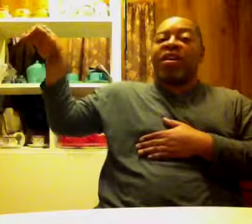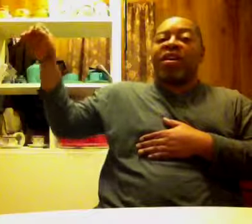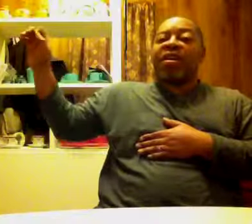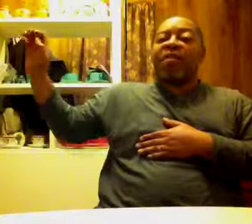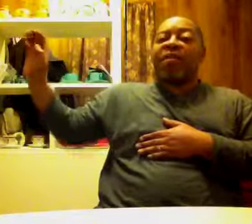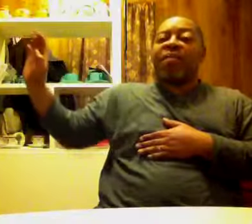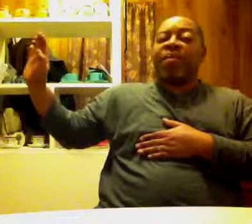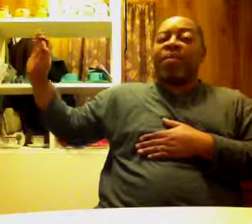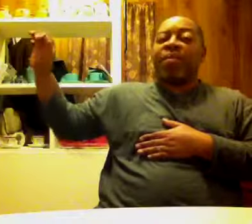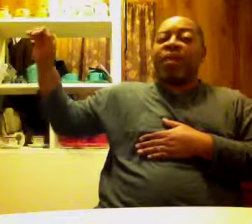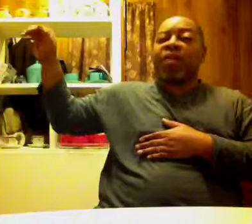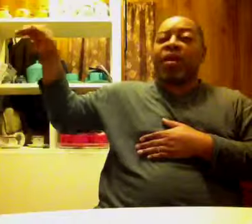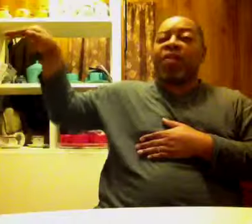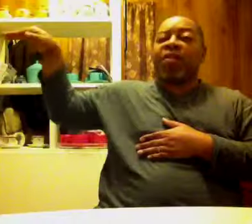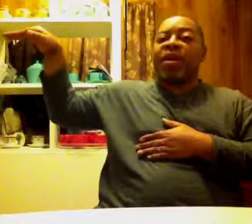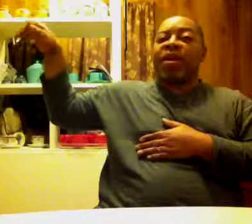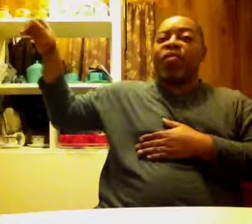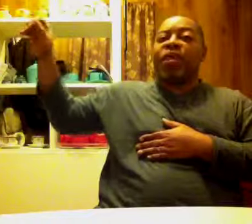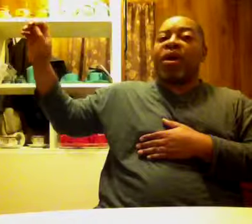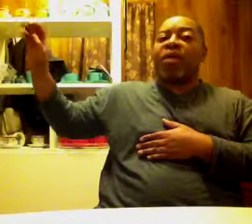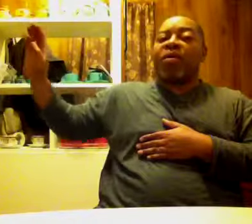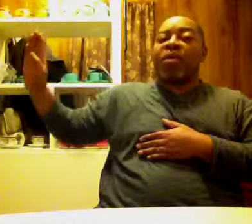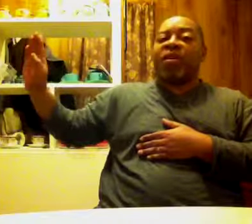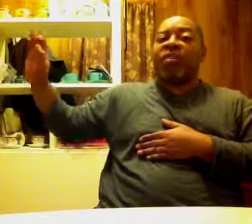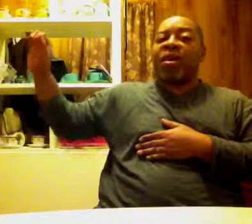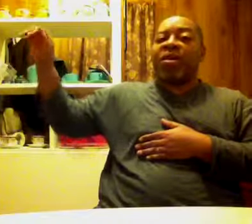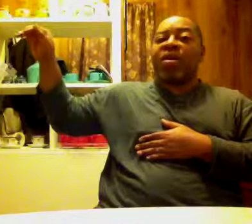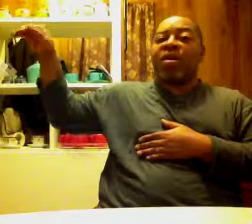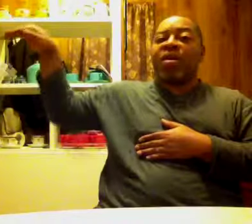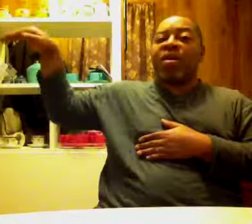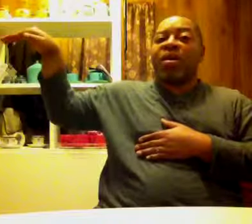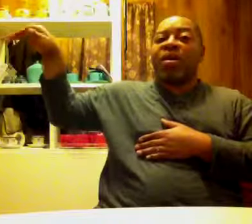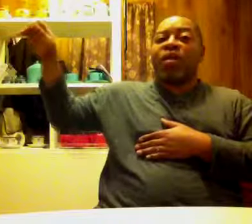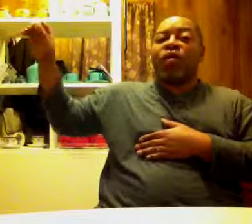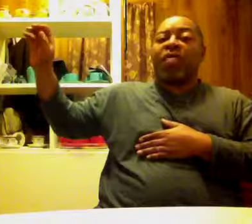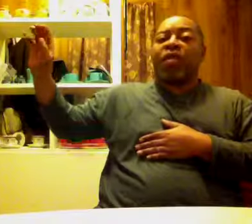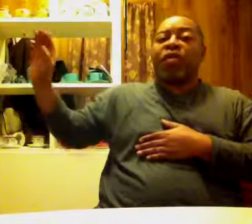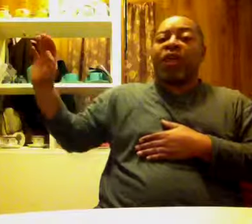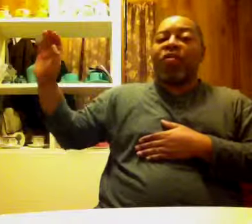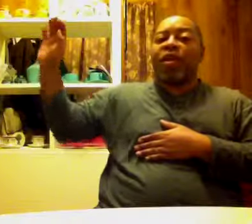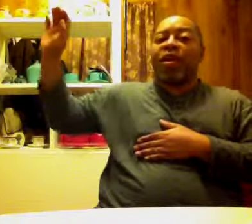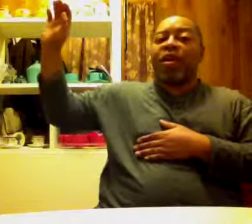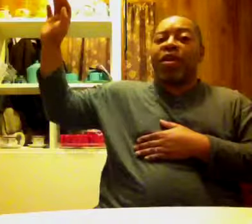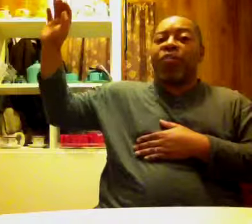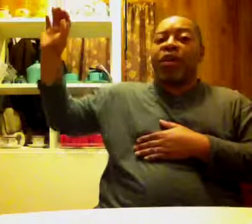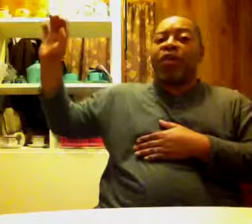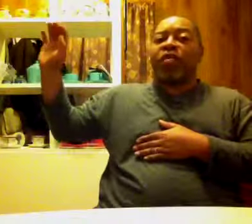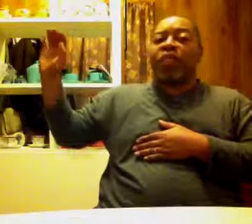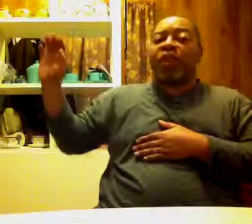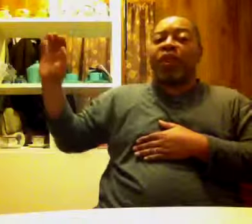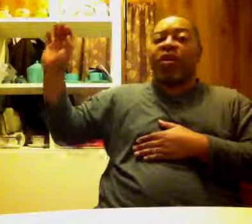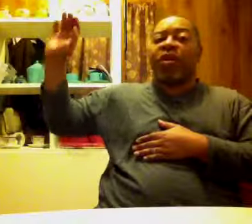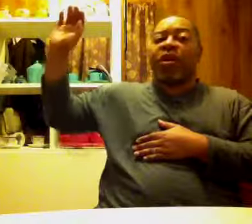by doing it this way as well. Same exercise where you, you, you're really just moving the arm